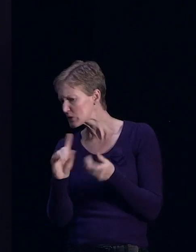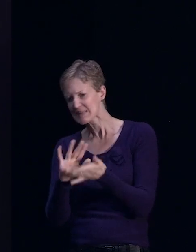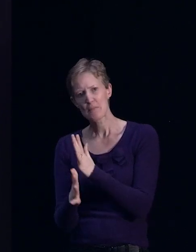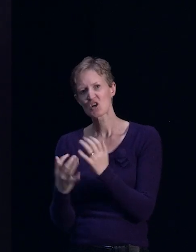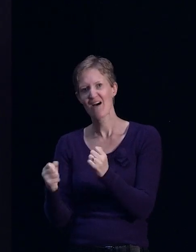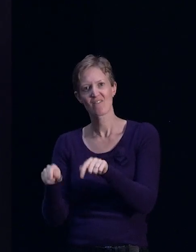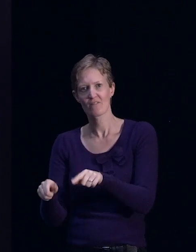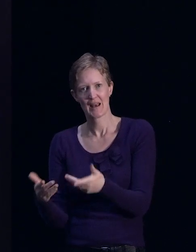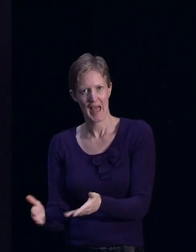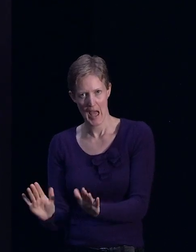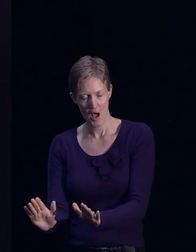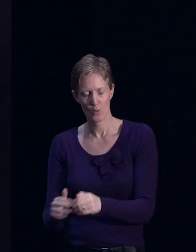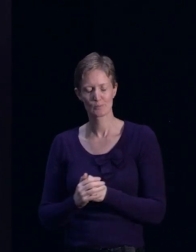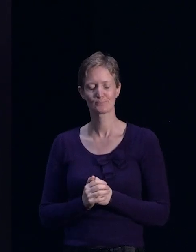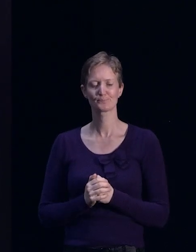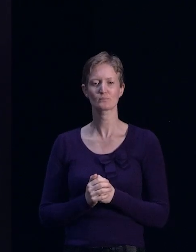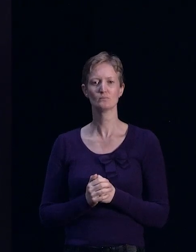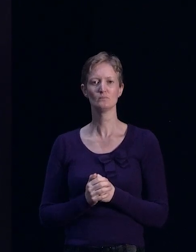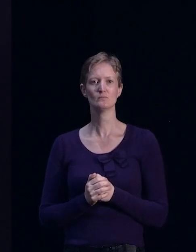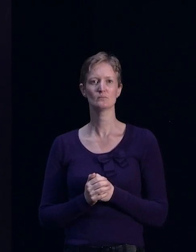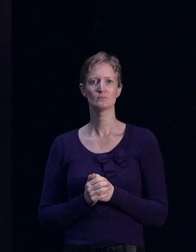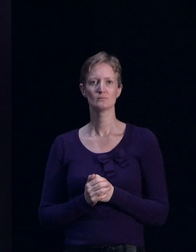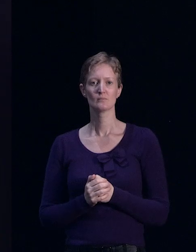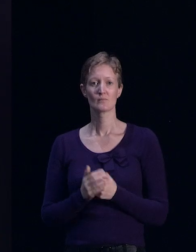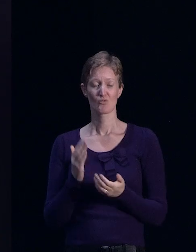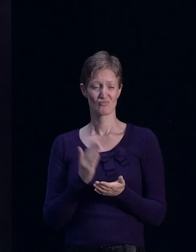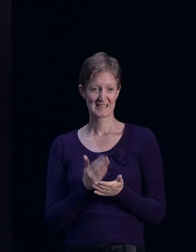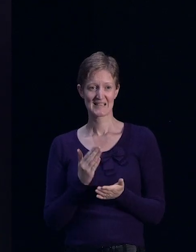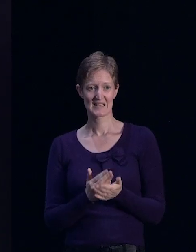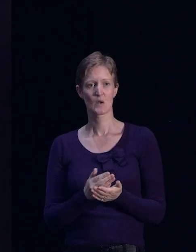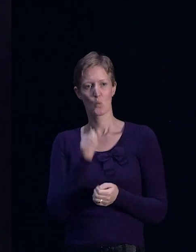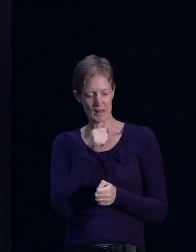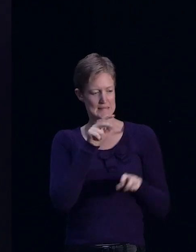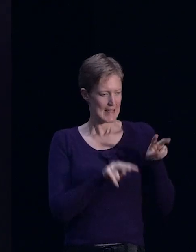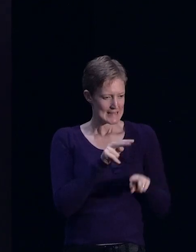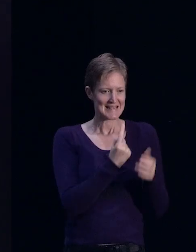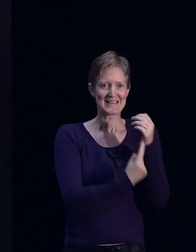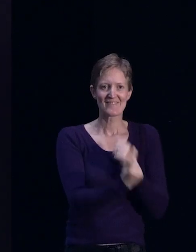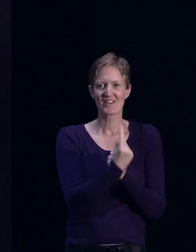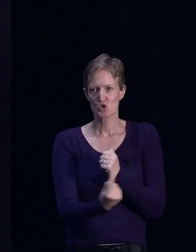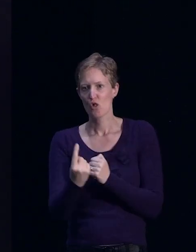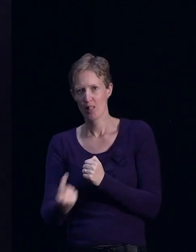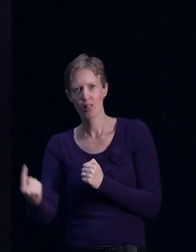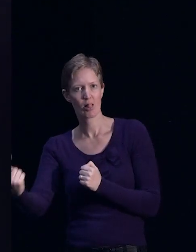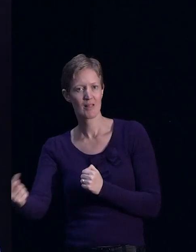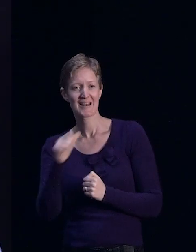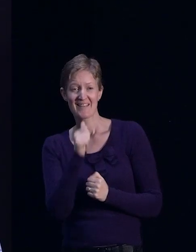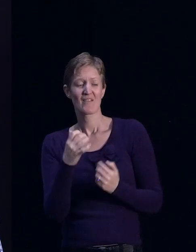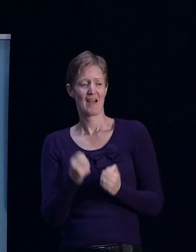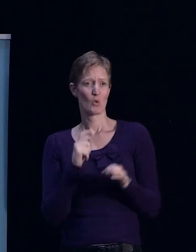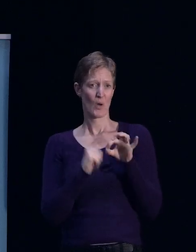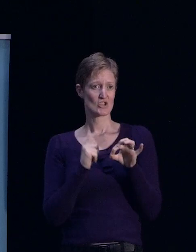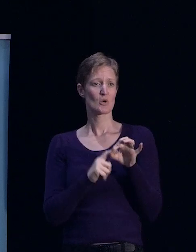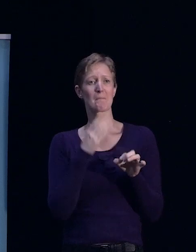things like that. But I think the reality is, on an individual basis, and if you've got questions or concerns, please approach us. Great.